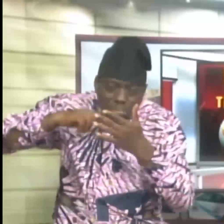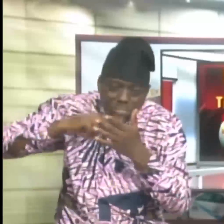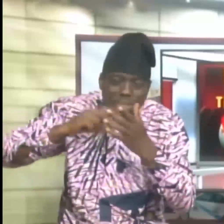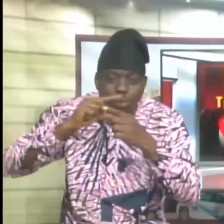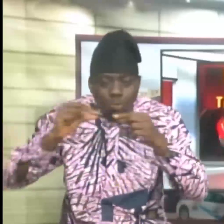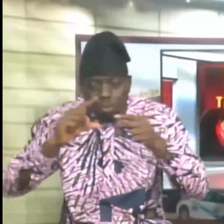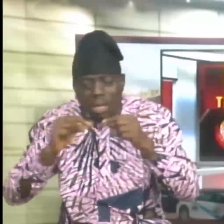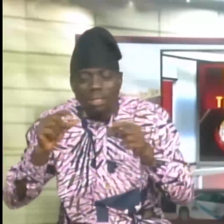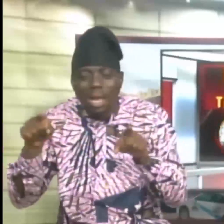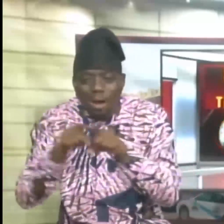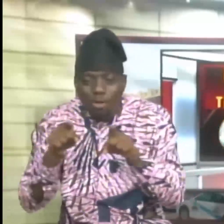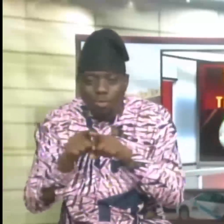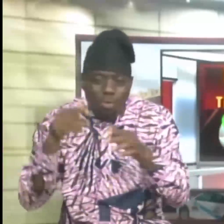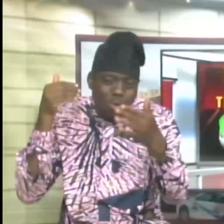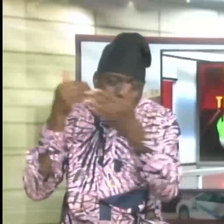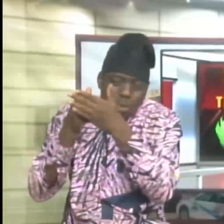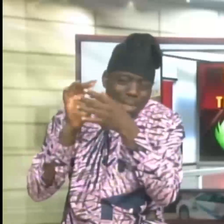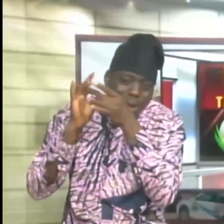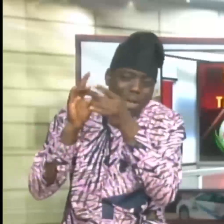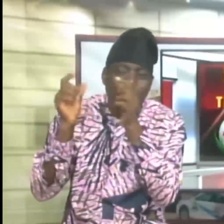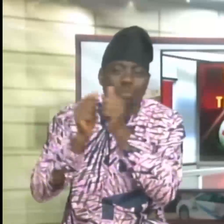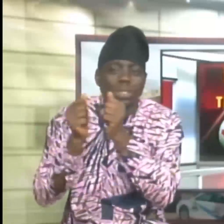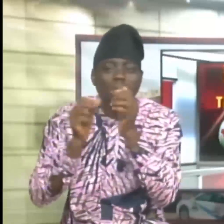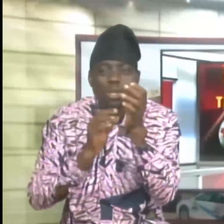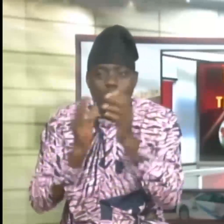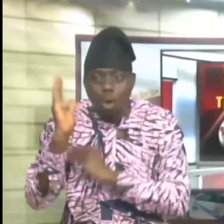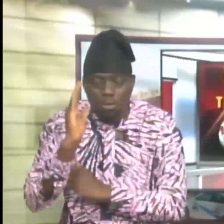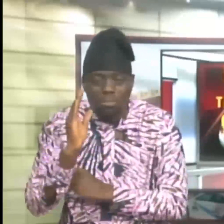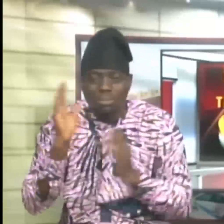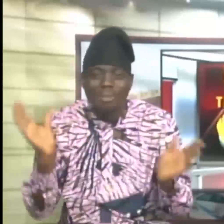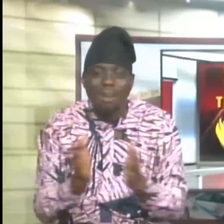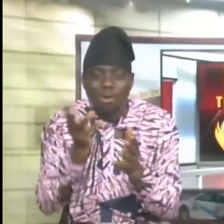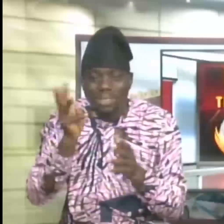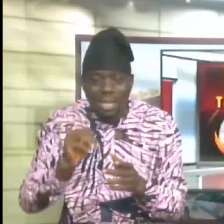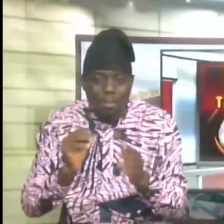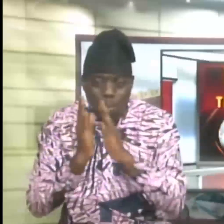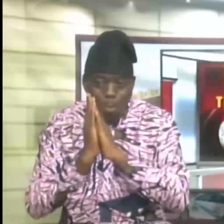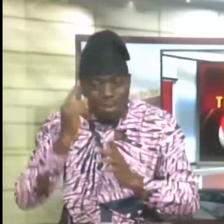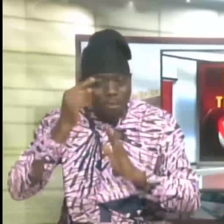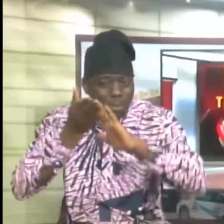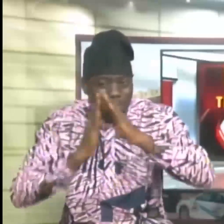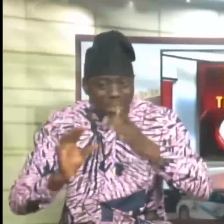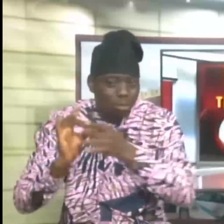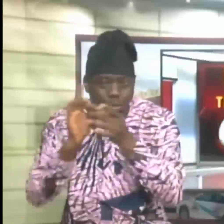and a closer connection with Allah, urging them to pray for peace, unity, and progress of the country.